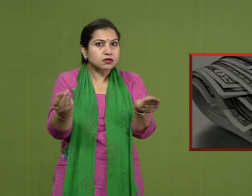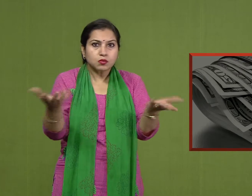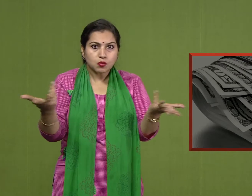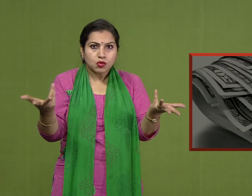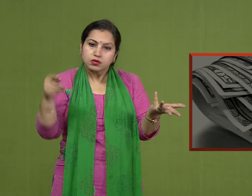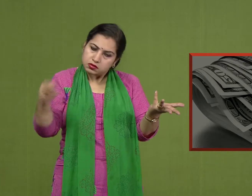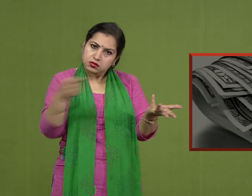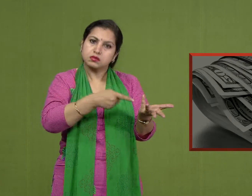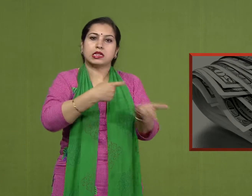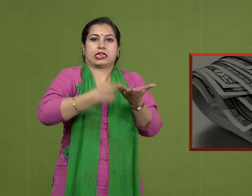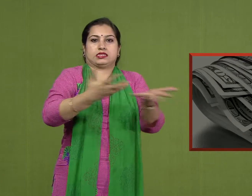Yes, they are your resources.